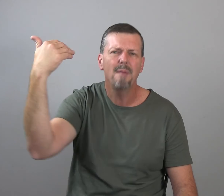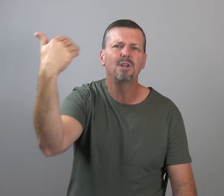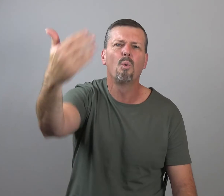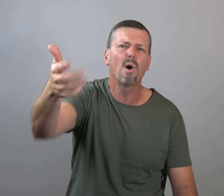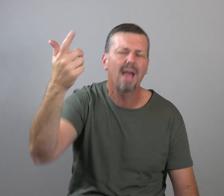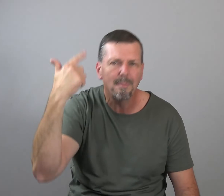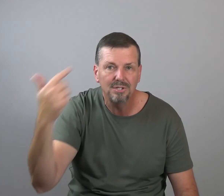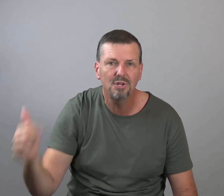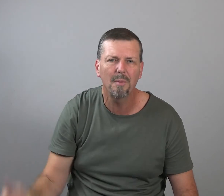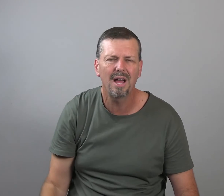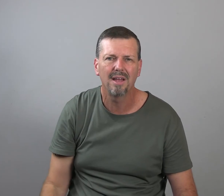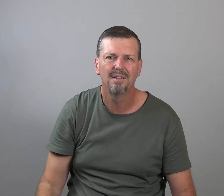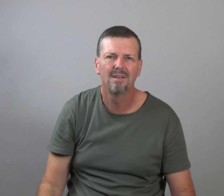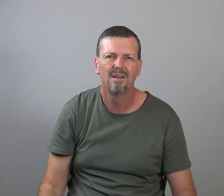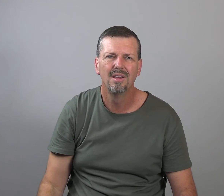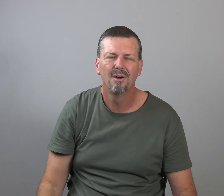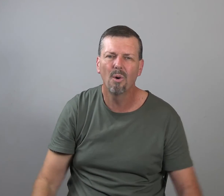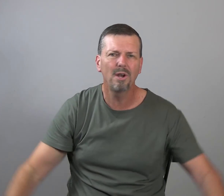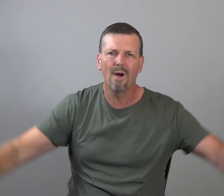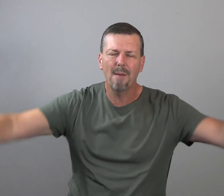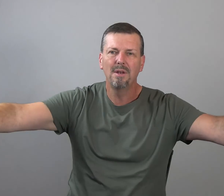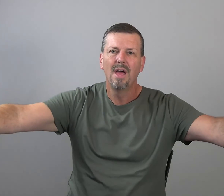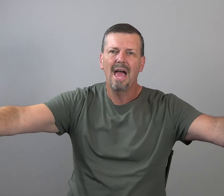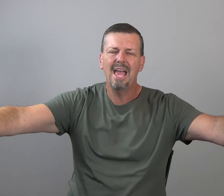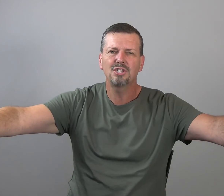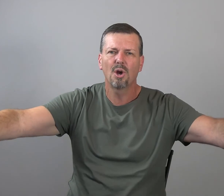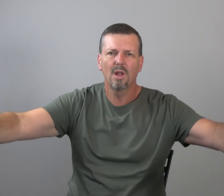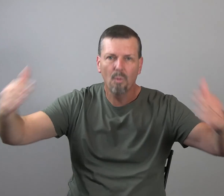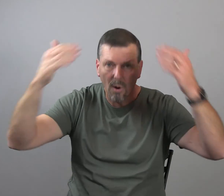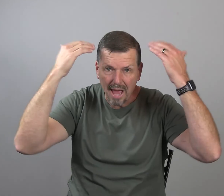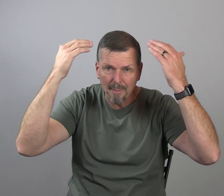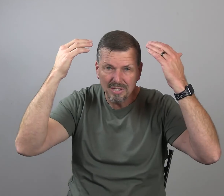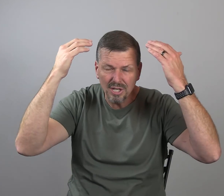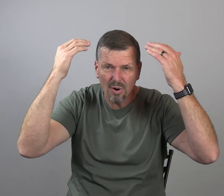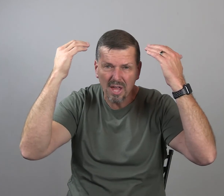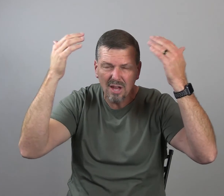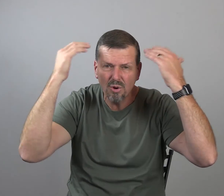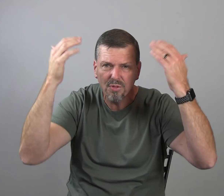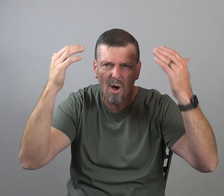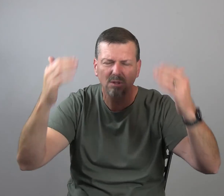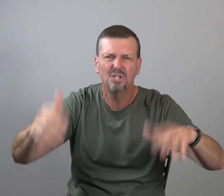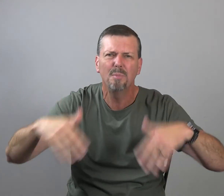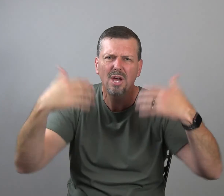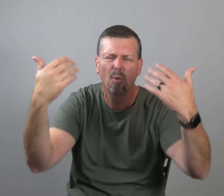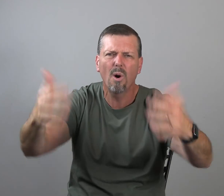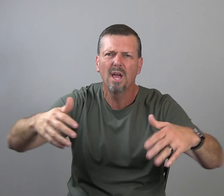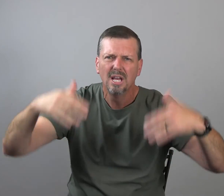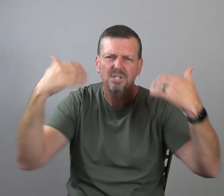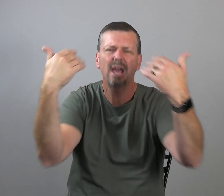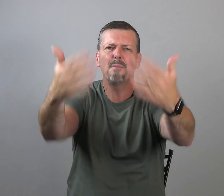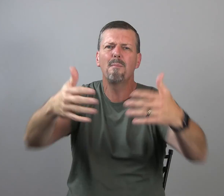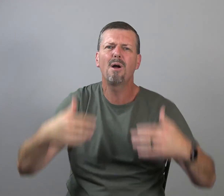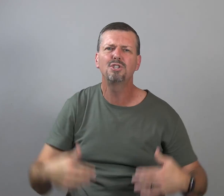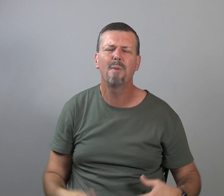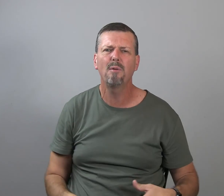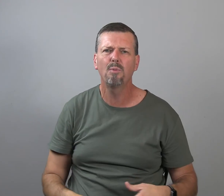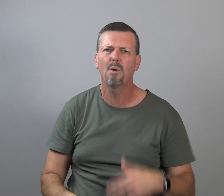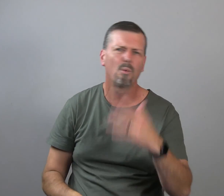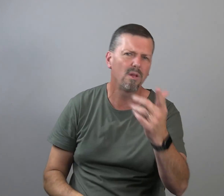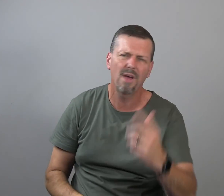How many know worry happens in your mind? Worry don't happen externally. Worry happens internally in your thoughts and you begin to worry. Satan bombards your mind with worry. Well, what if